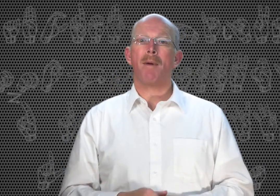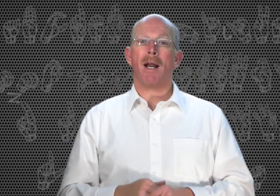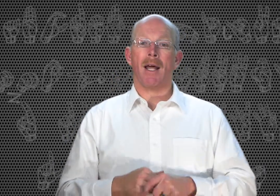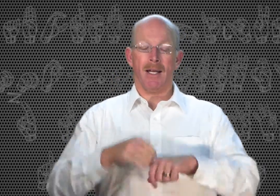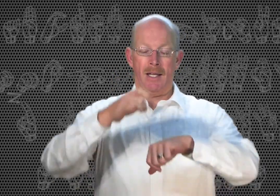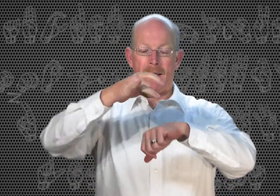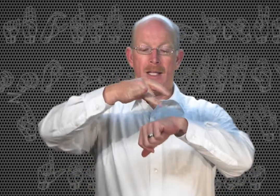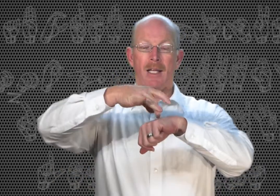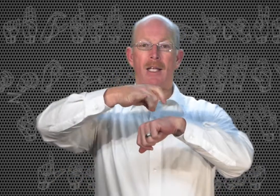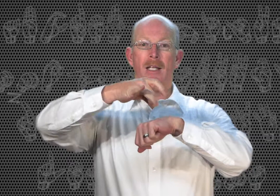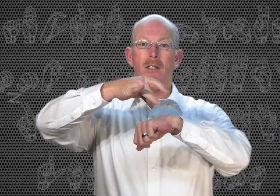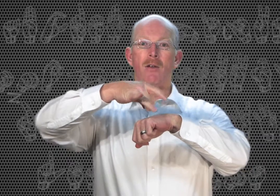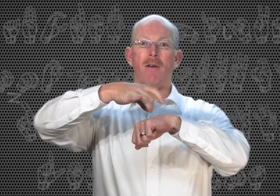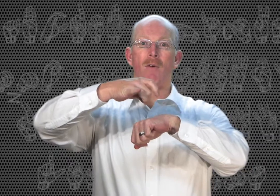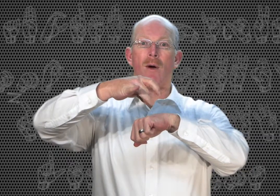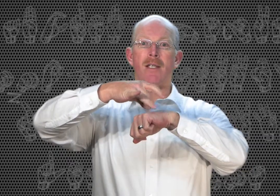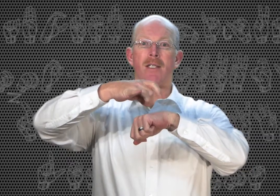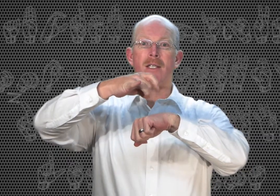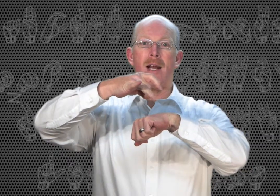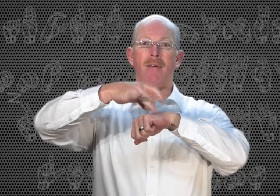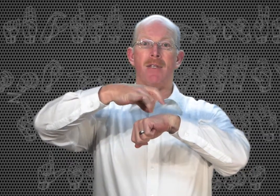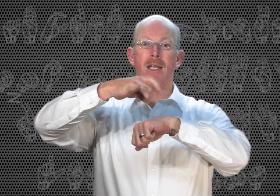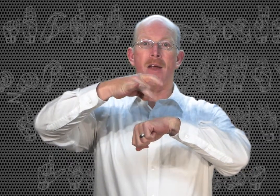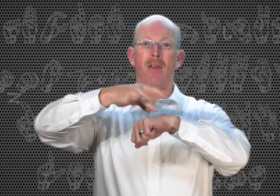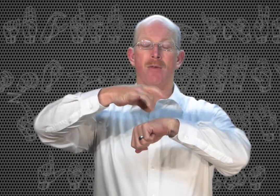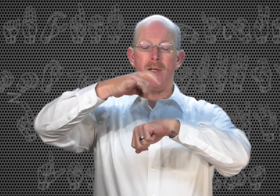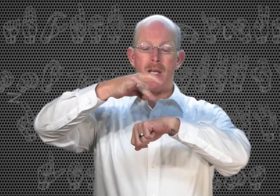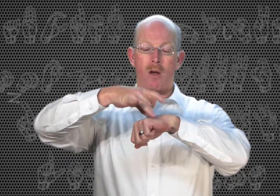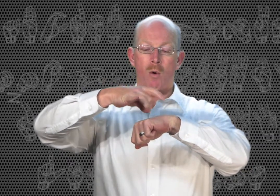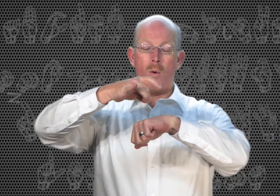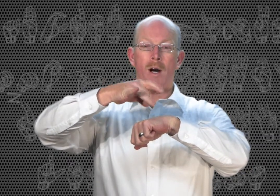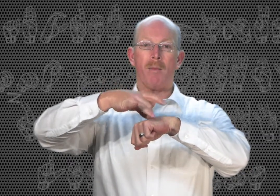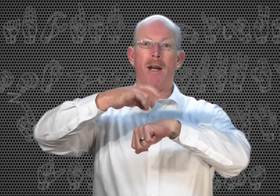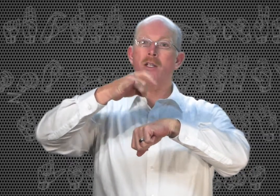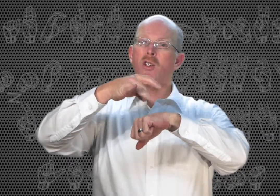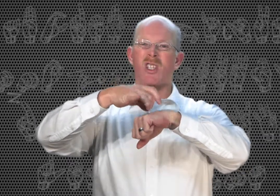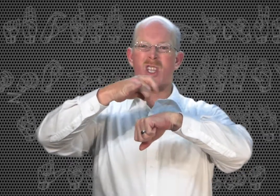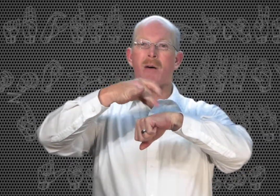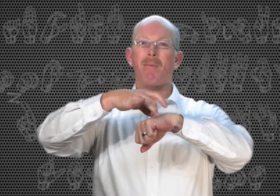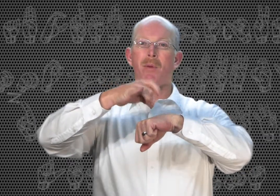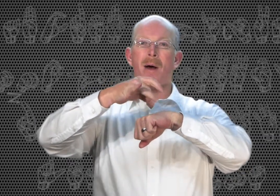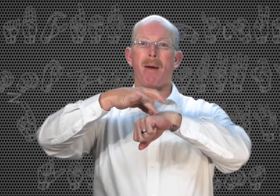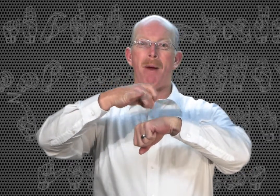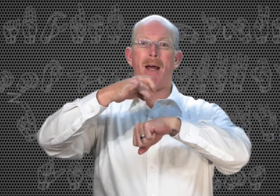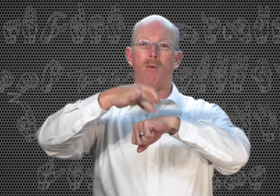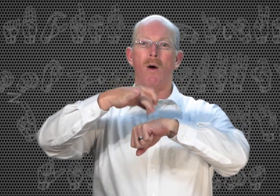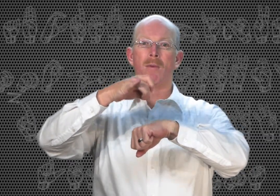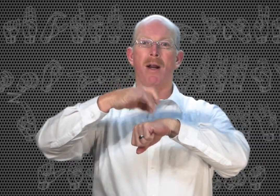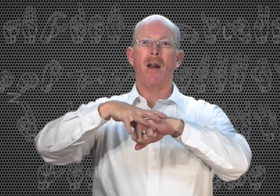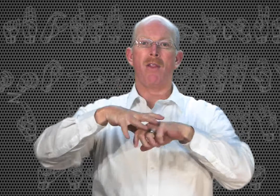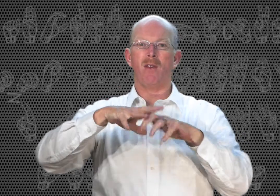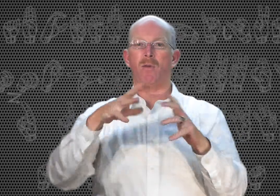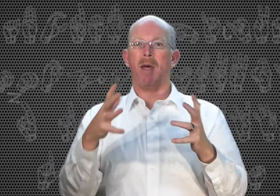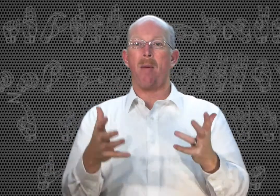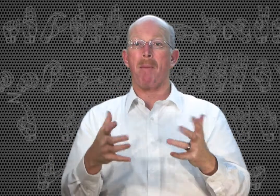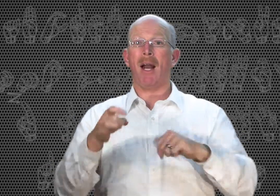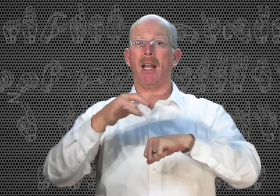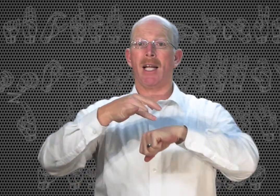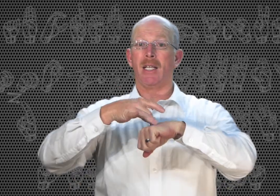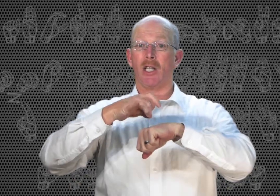Watermelon. Two different ways that I've seen on this one. Watermelon. You just thump the back of the watermelon. This would be a melon in